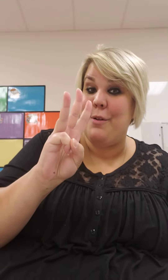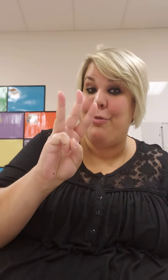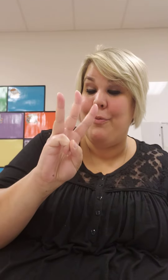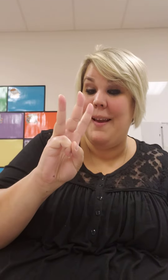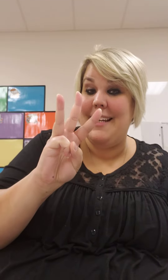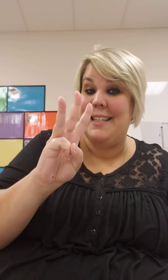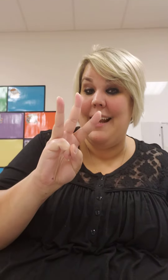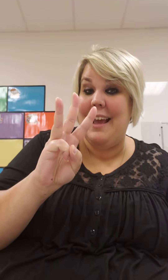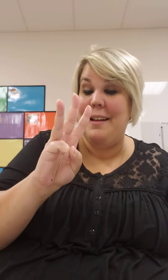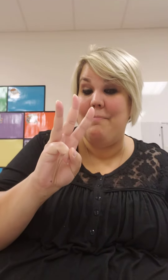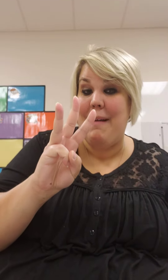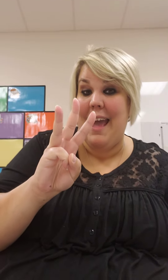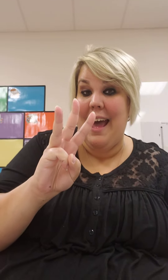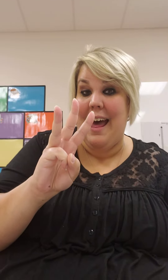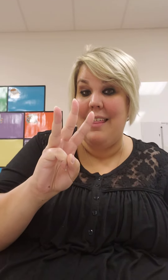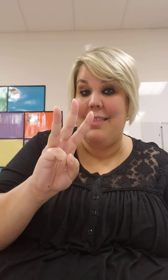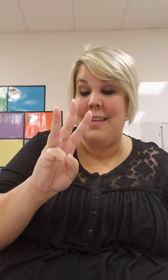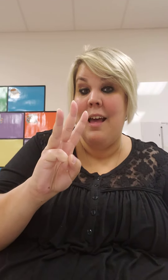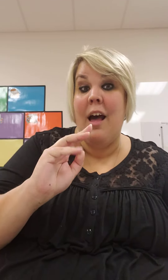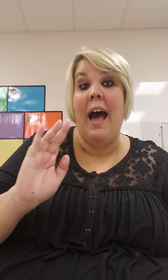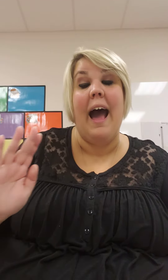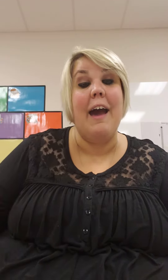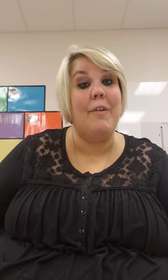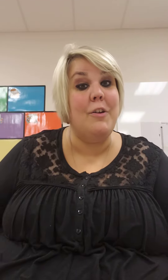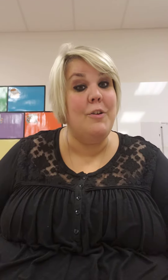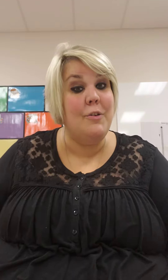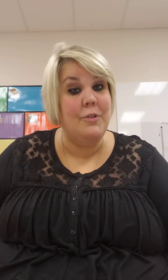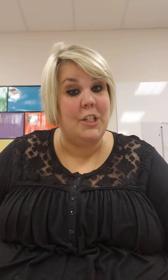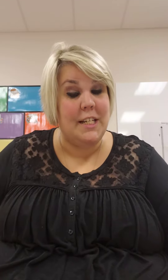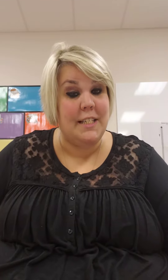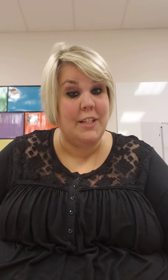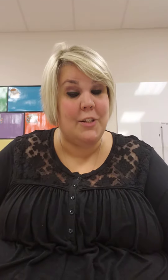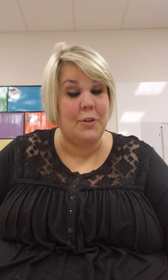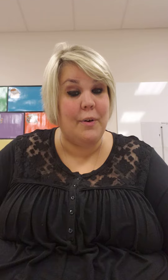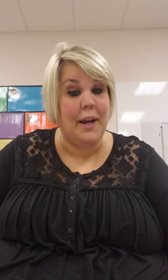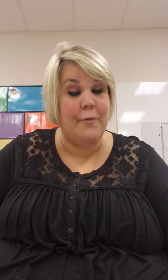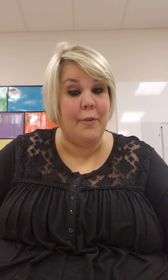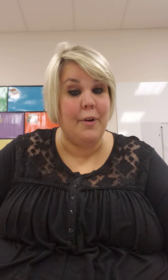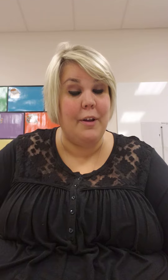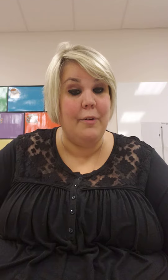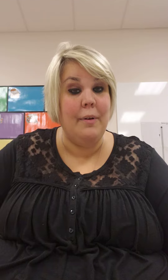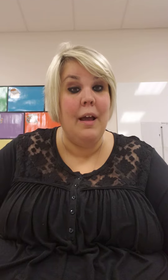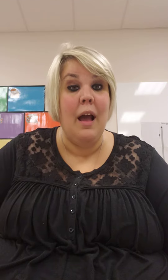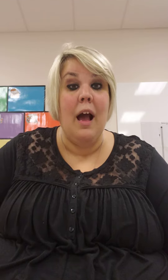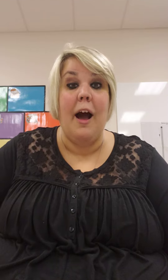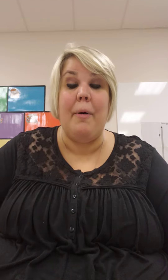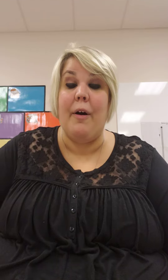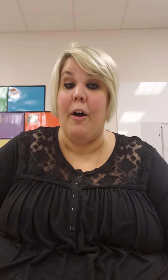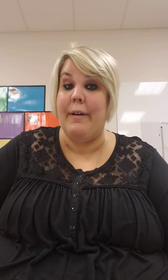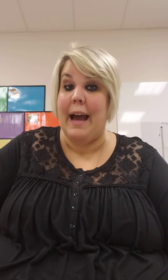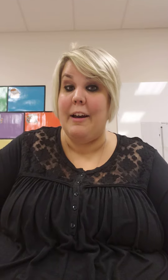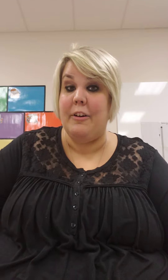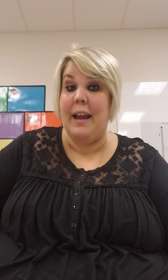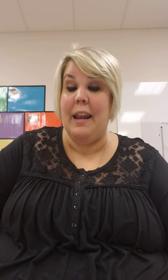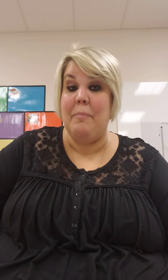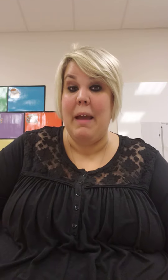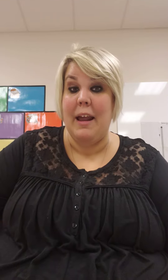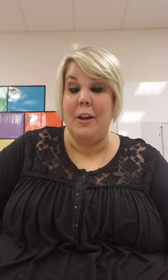three today in math. I have a new Jesus story for you about how God created man and